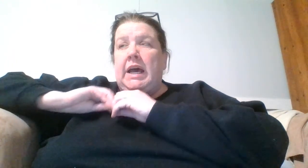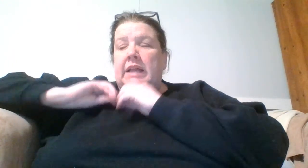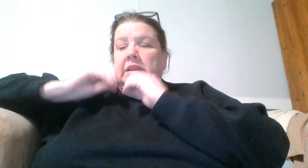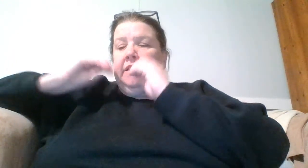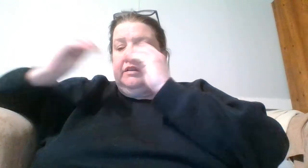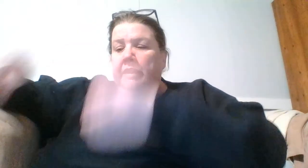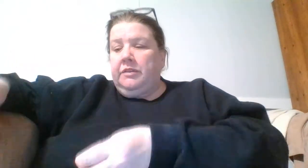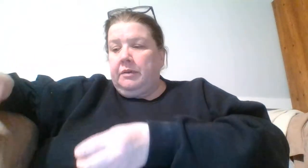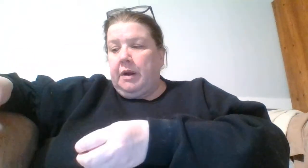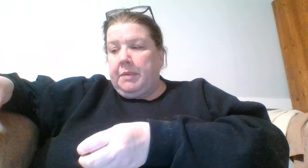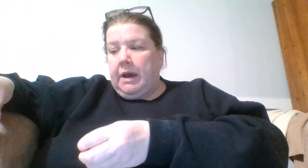I literally threw up